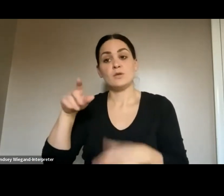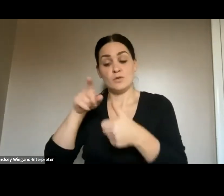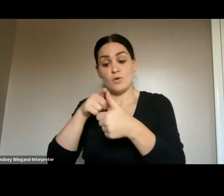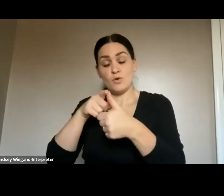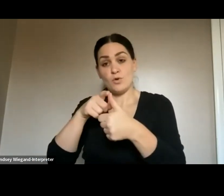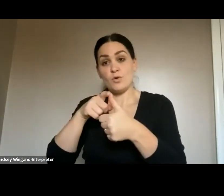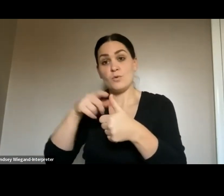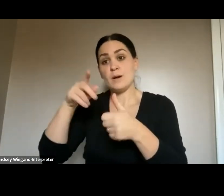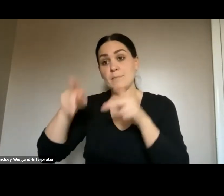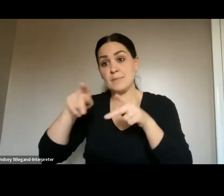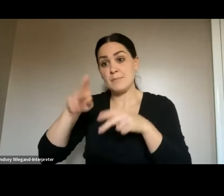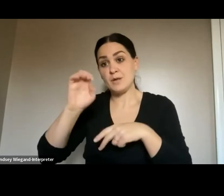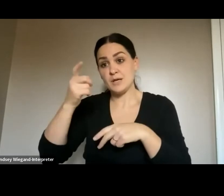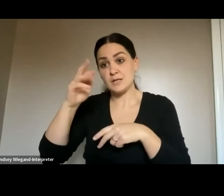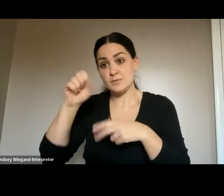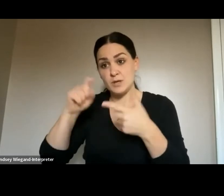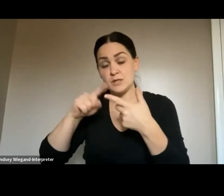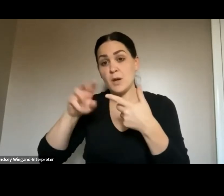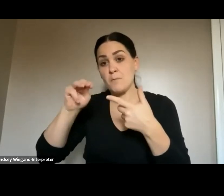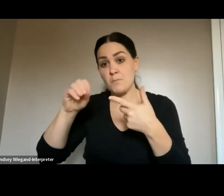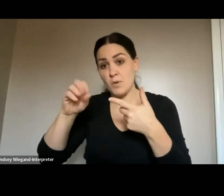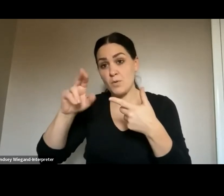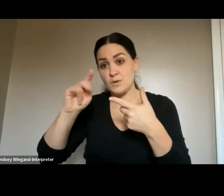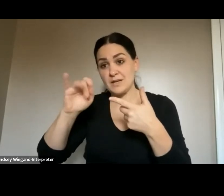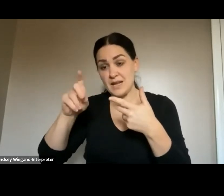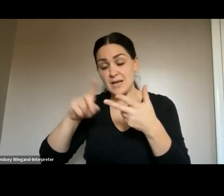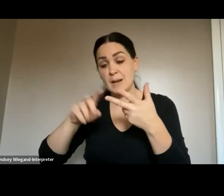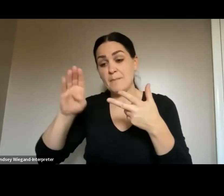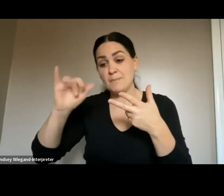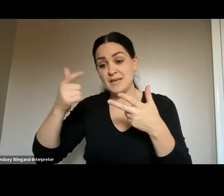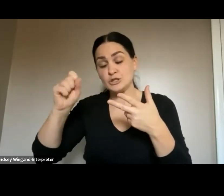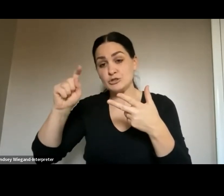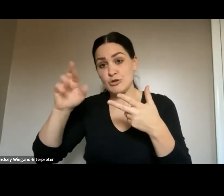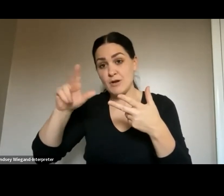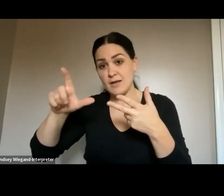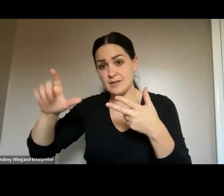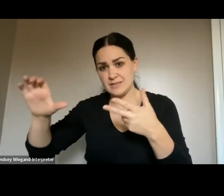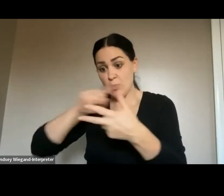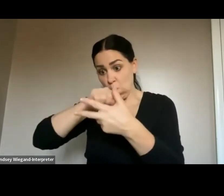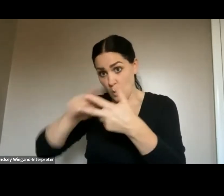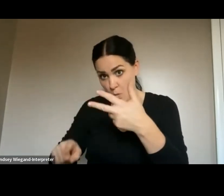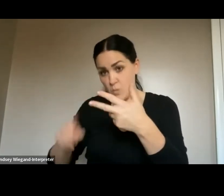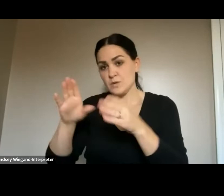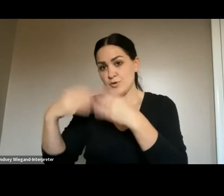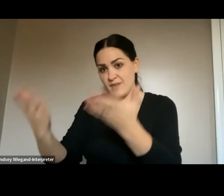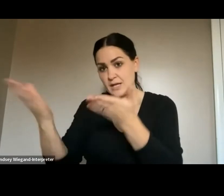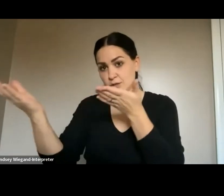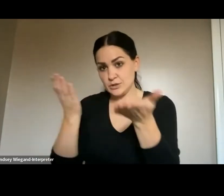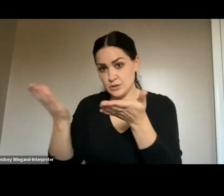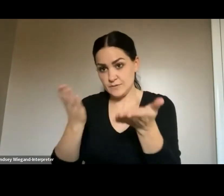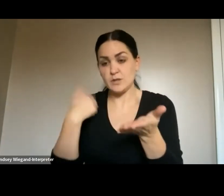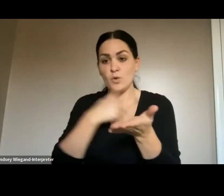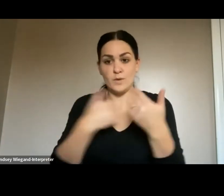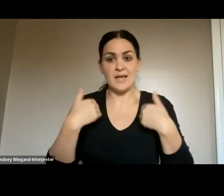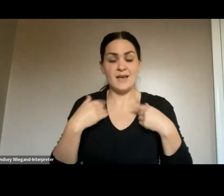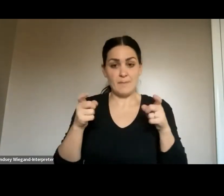United, Mo Transportation, and Big Star LLC. Those are the ones that are providing the actual service. We have a manager of